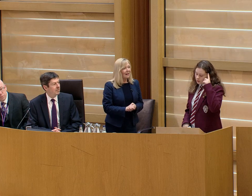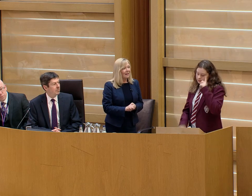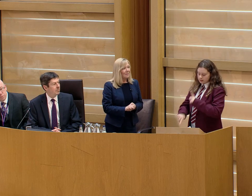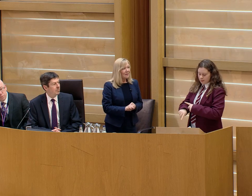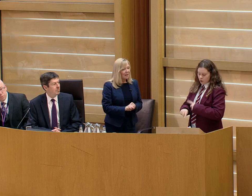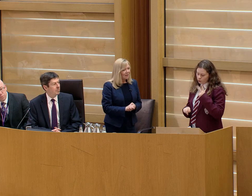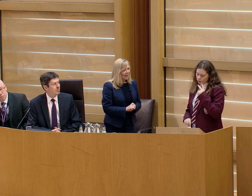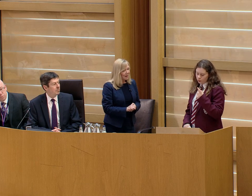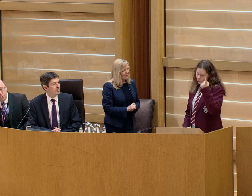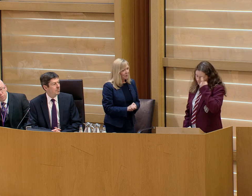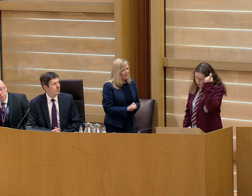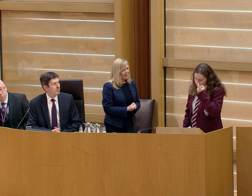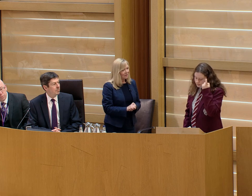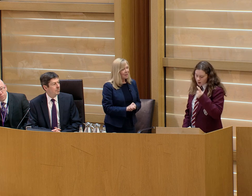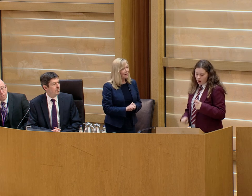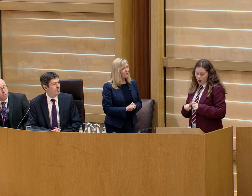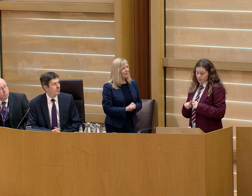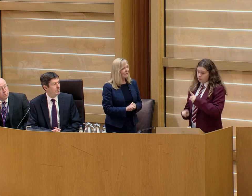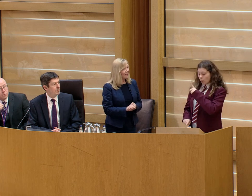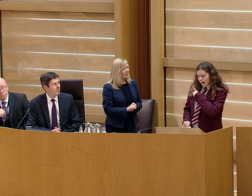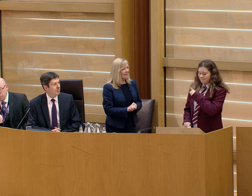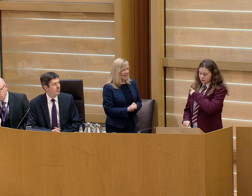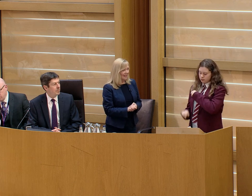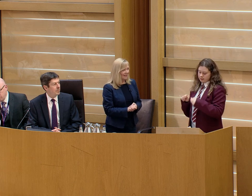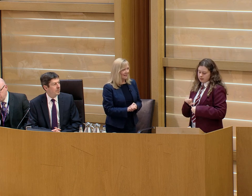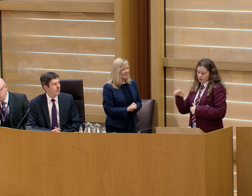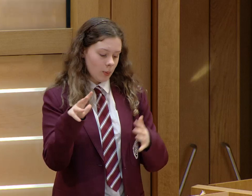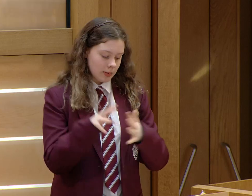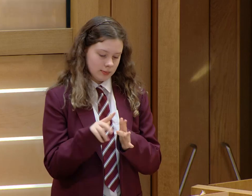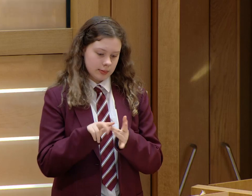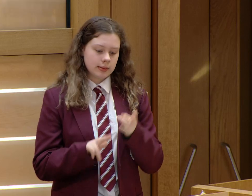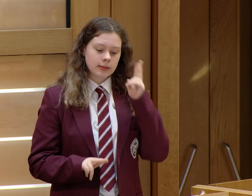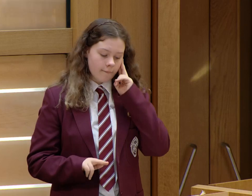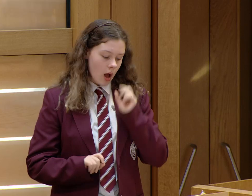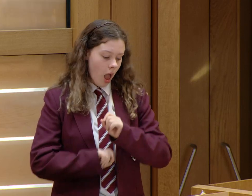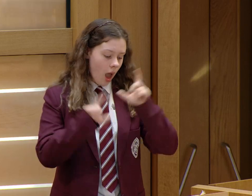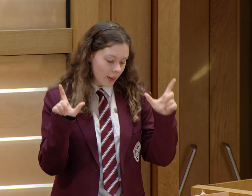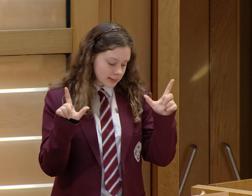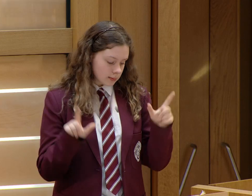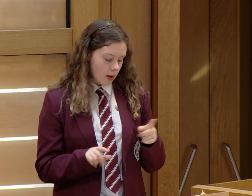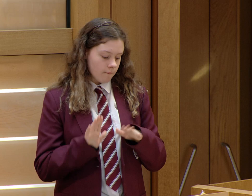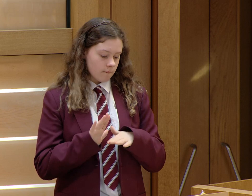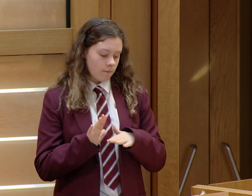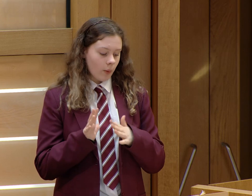I am especially happy to be here for time for reflection today because next week is Deaf Awareness Week.